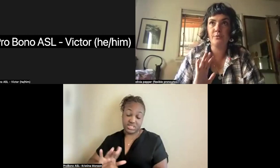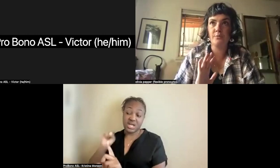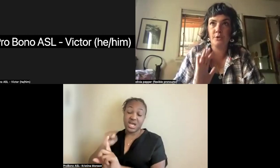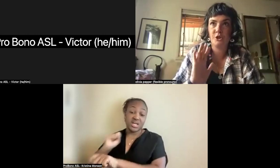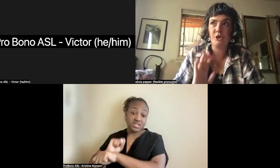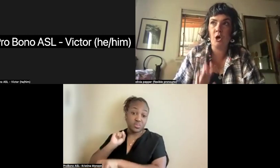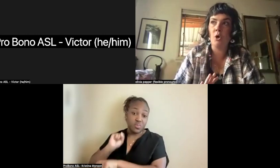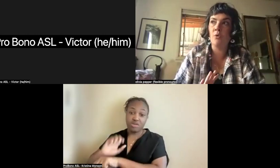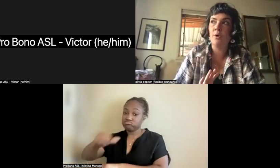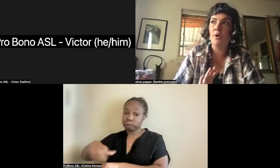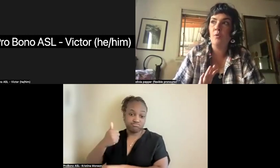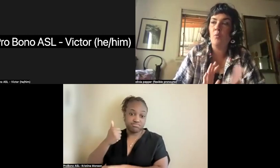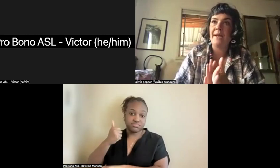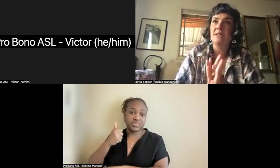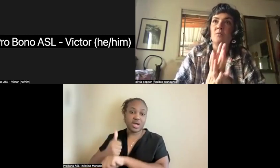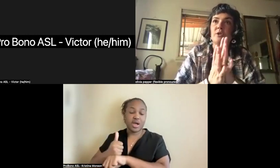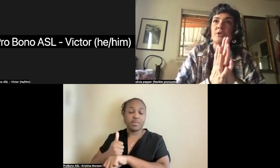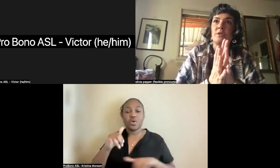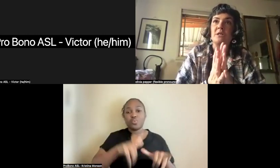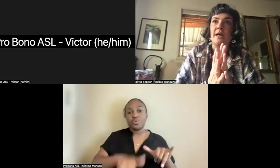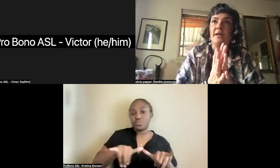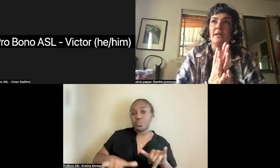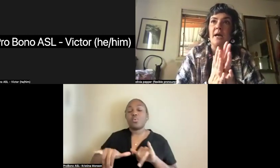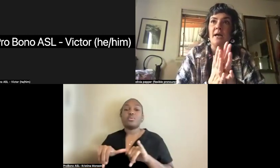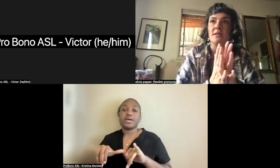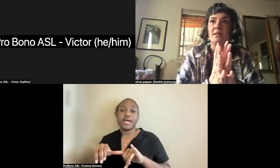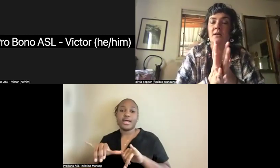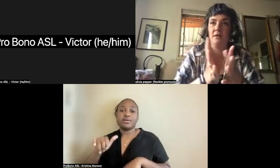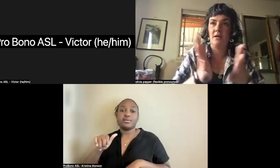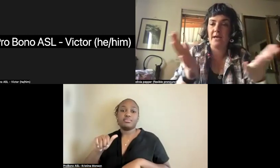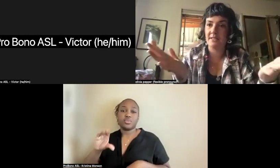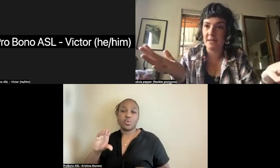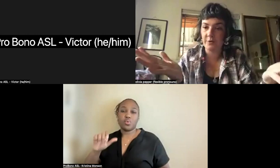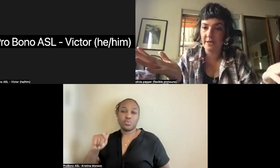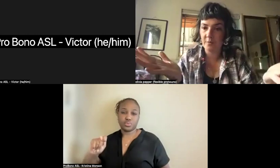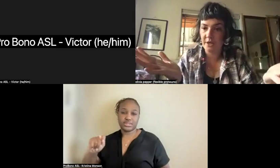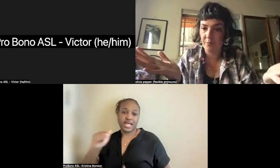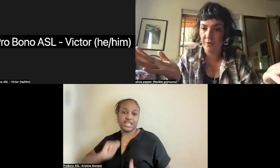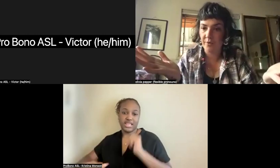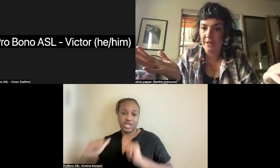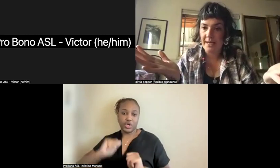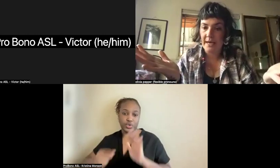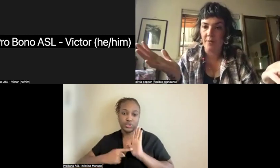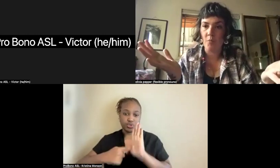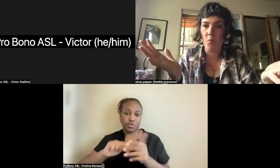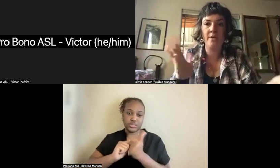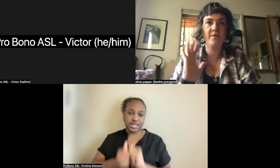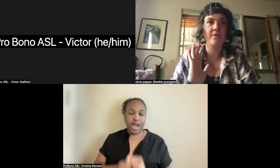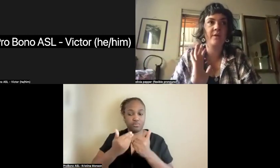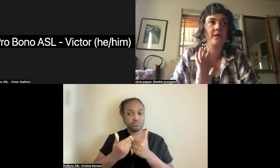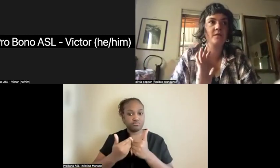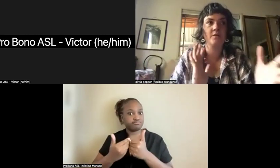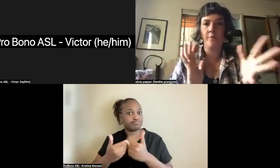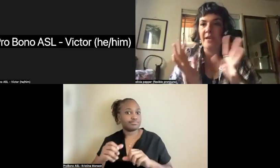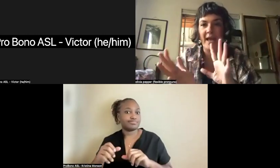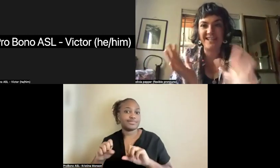show ways in which society has, again, separated people. One of the